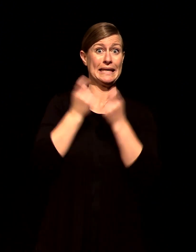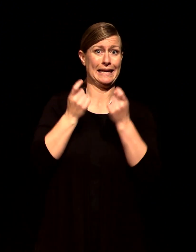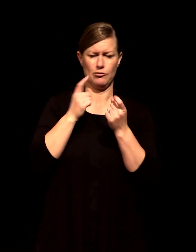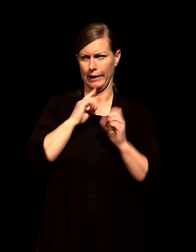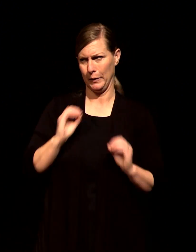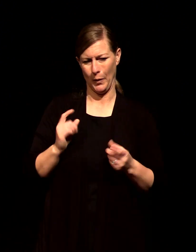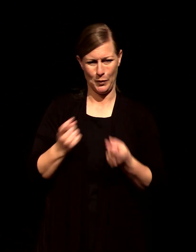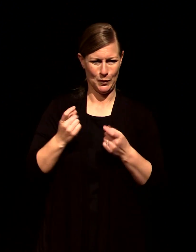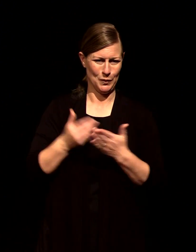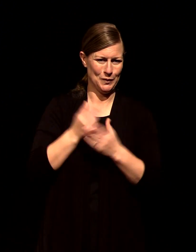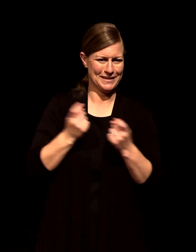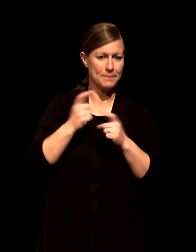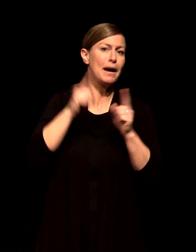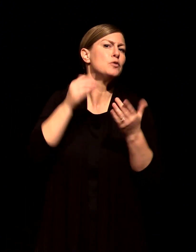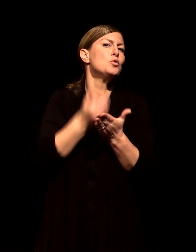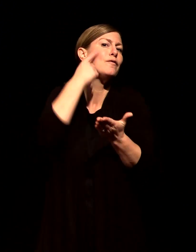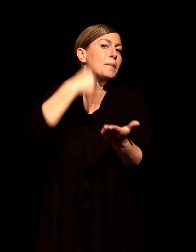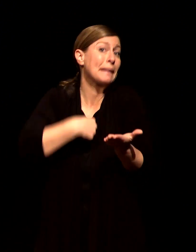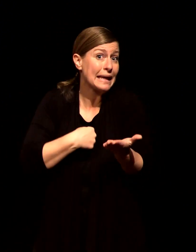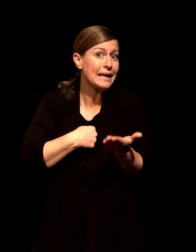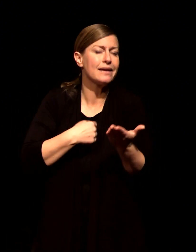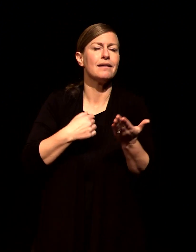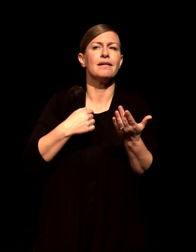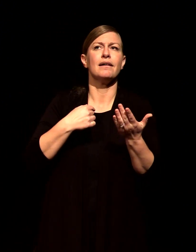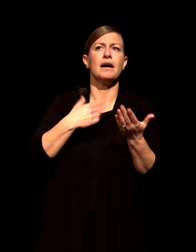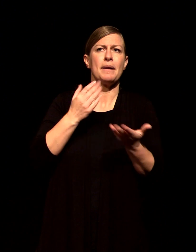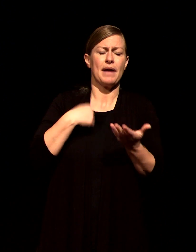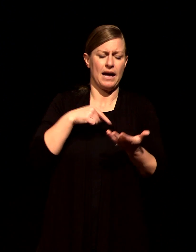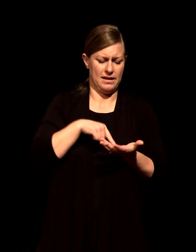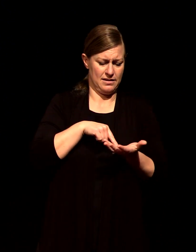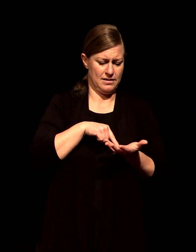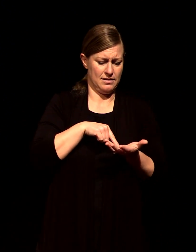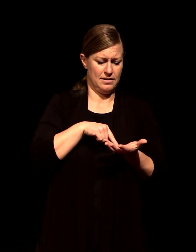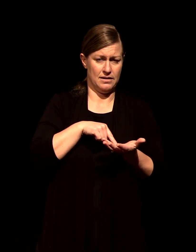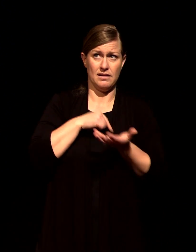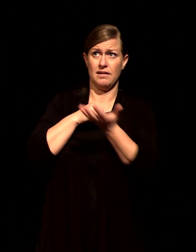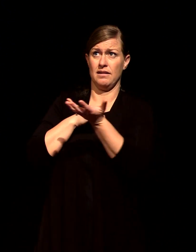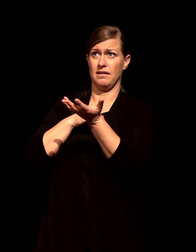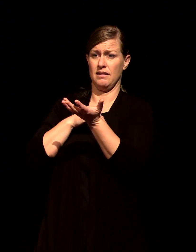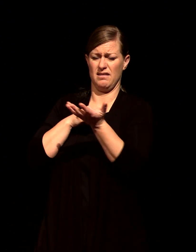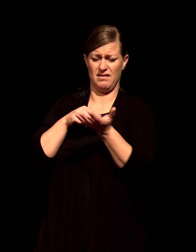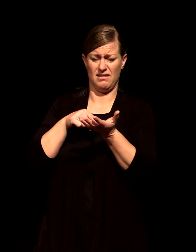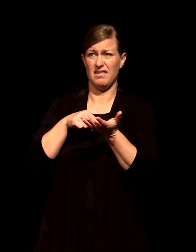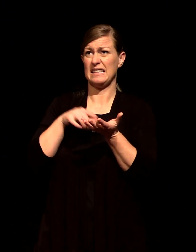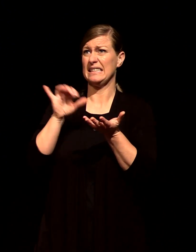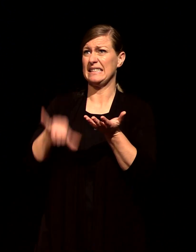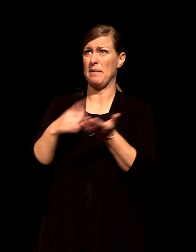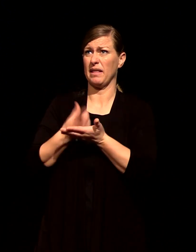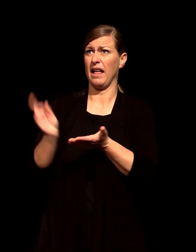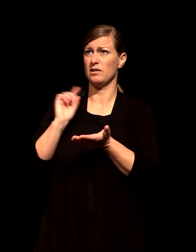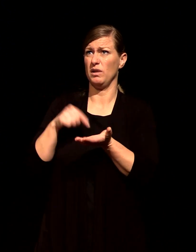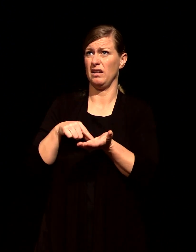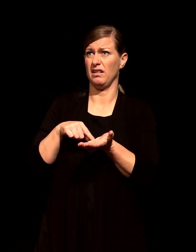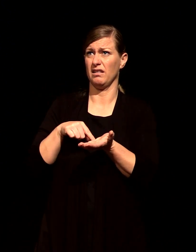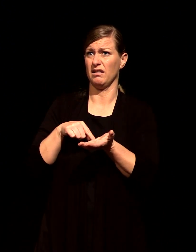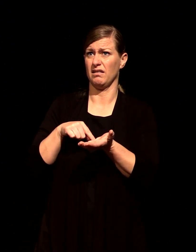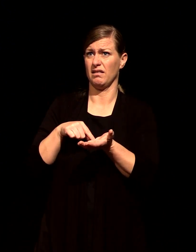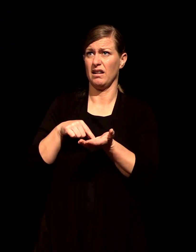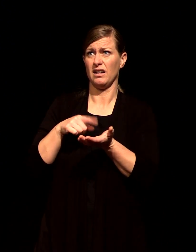same sin again not the same stuff over and over again I should know better and I feel